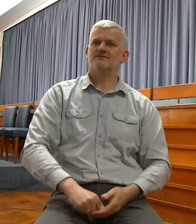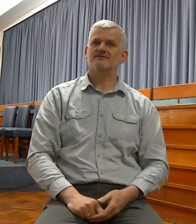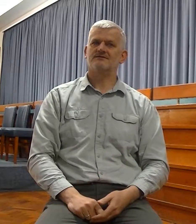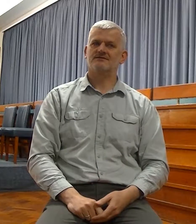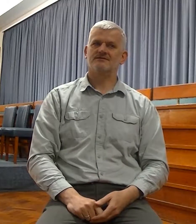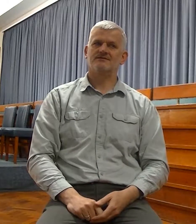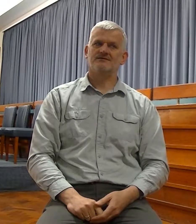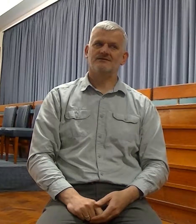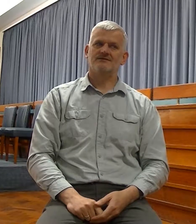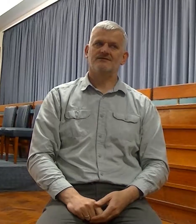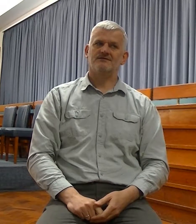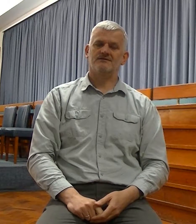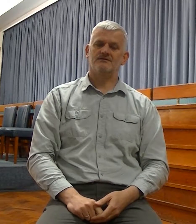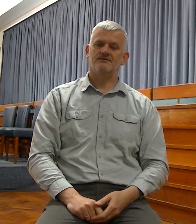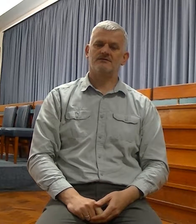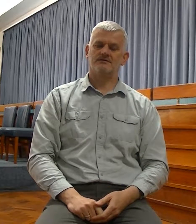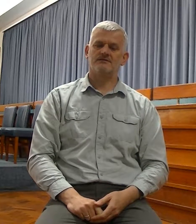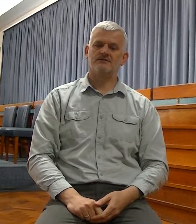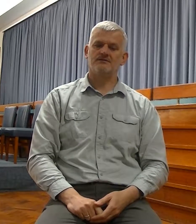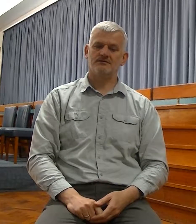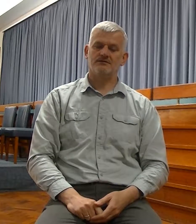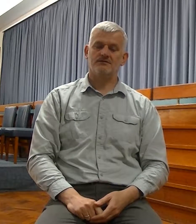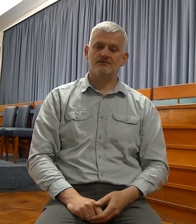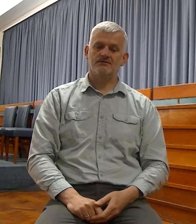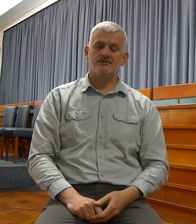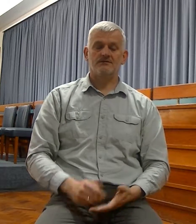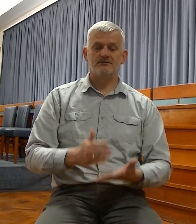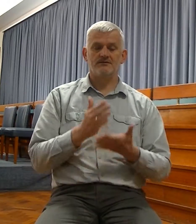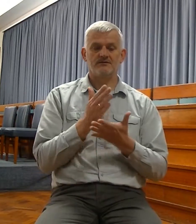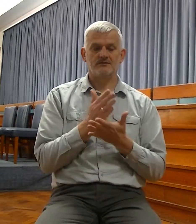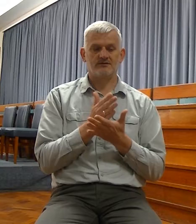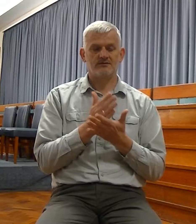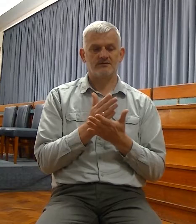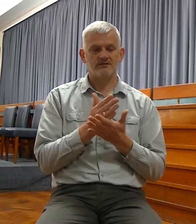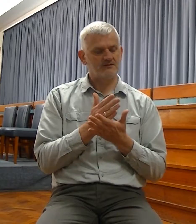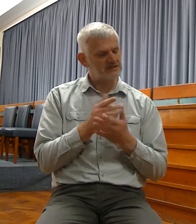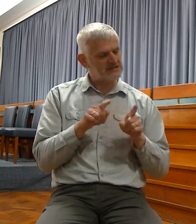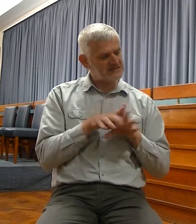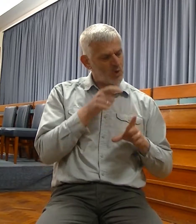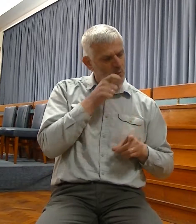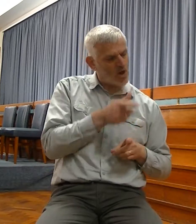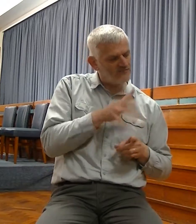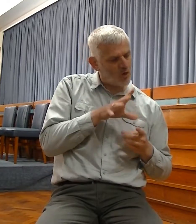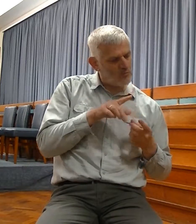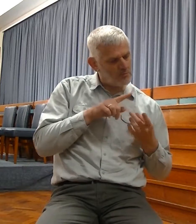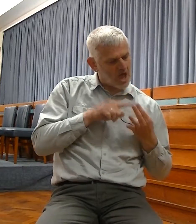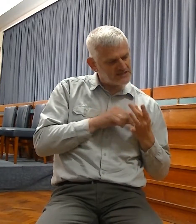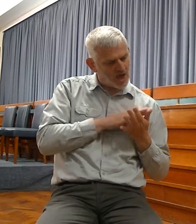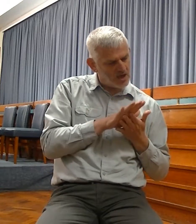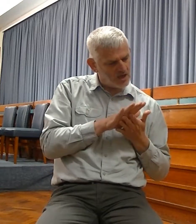casts his prophecy by inspiration in some of the very words that Isaiah used before him. So, why doesn't